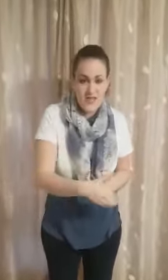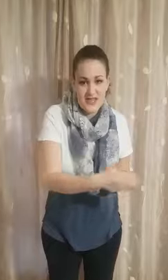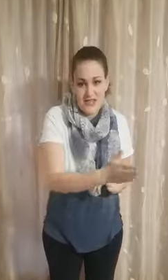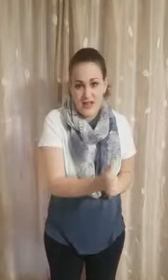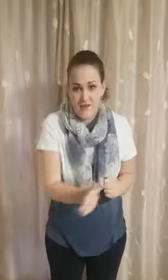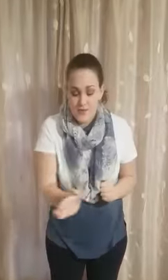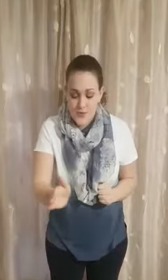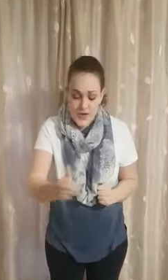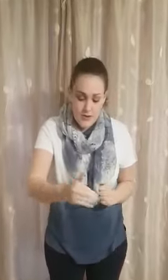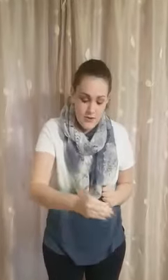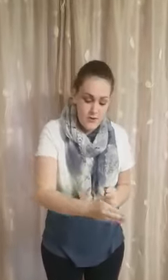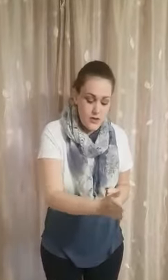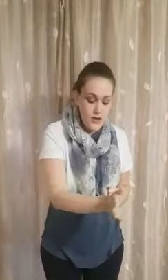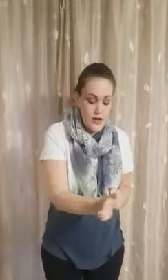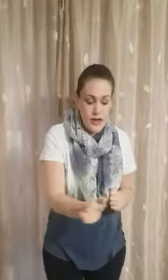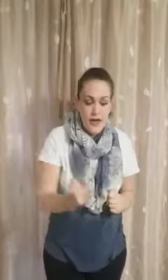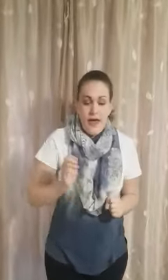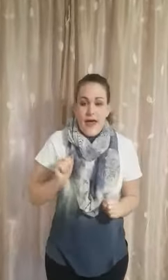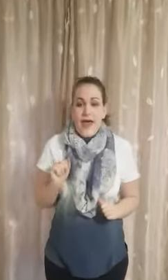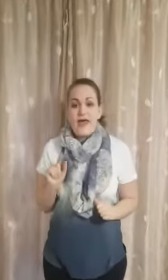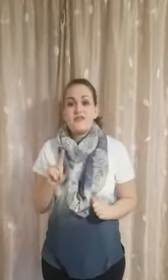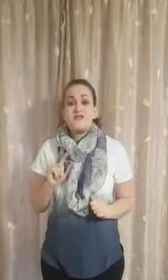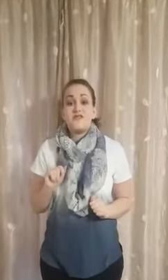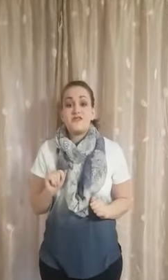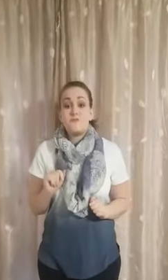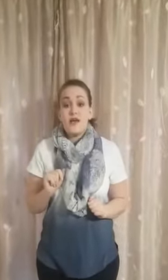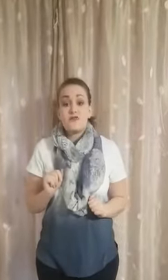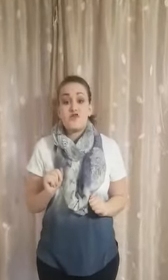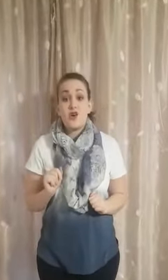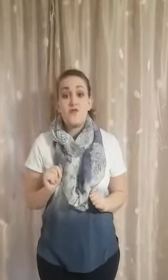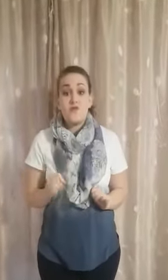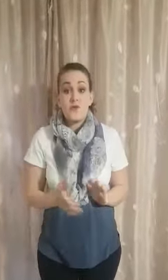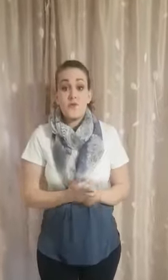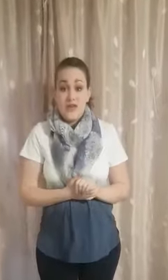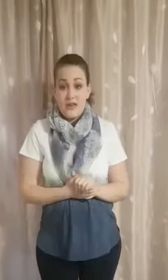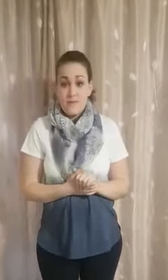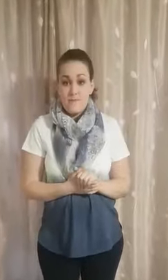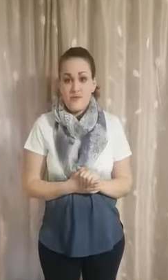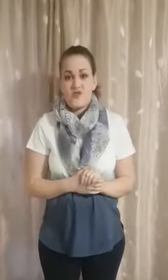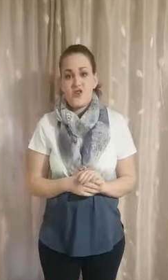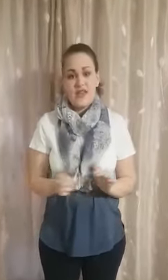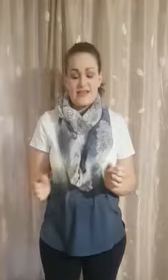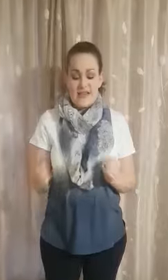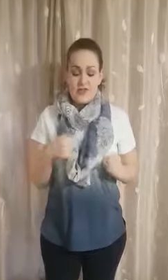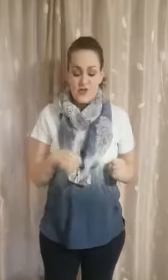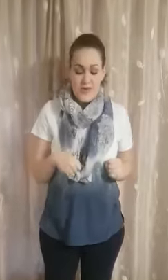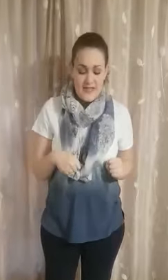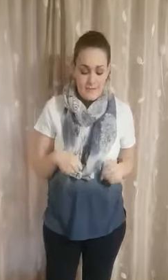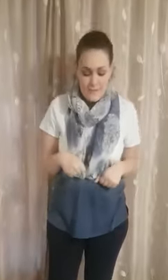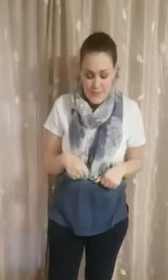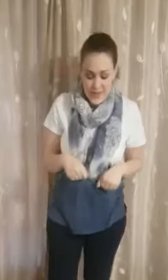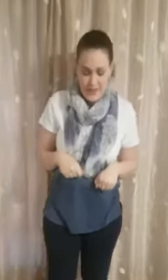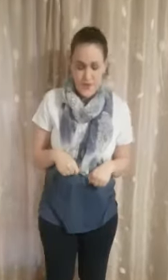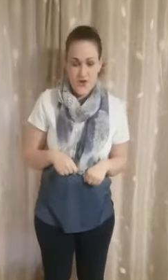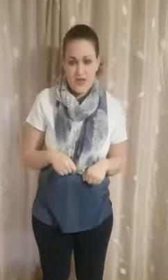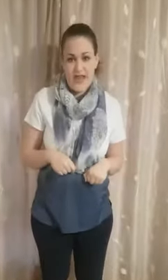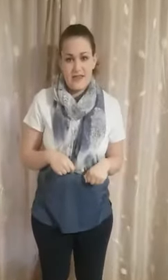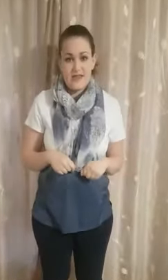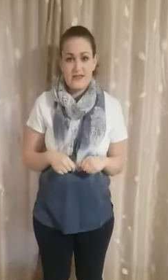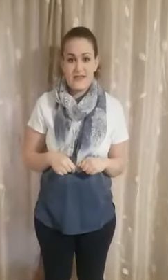slithering. And this will be our song for the week. So let's get to it. It goes like this.